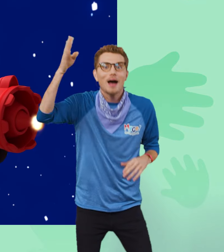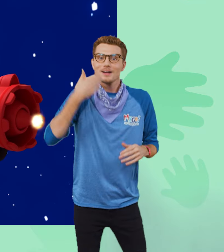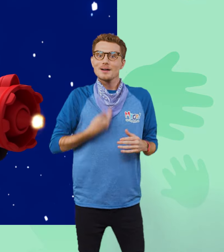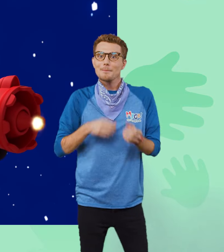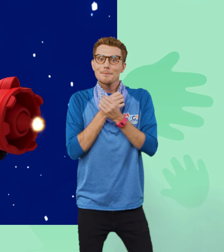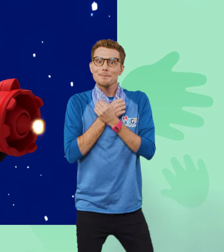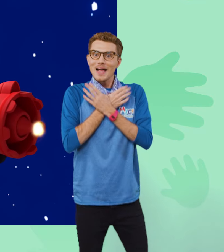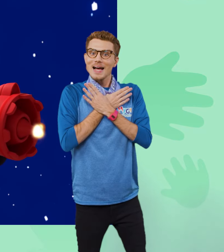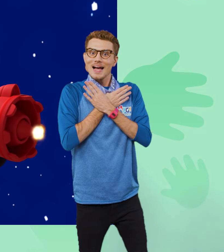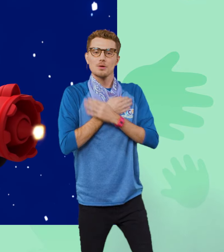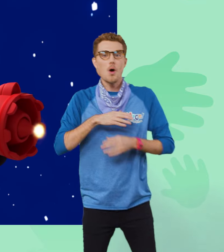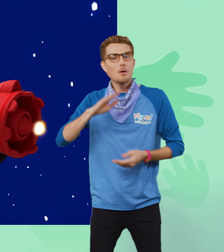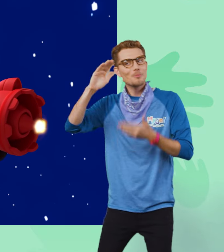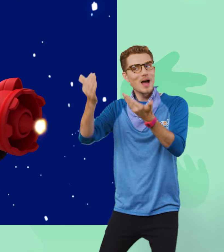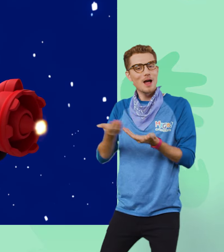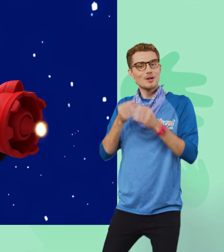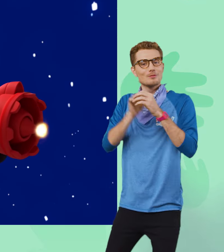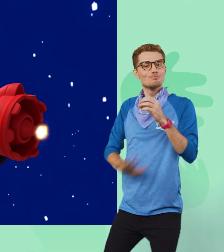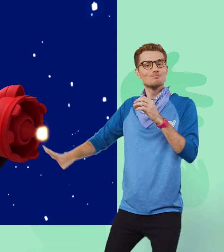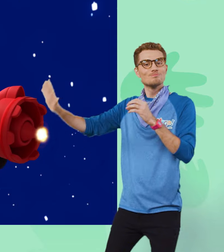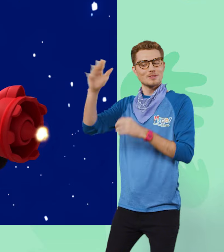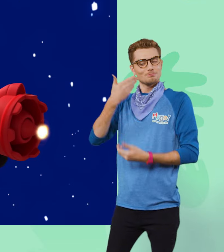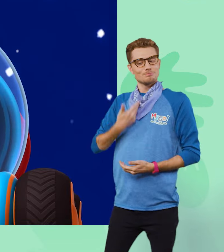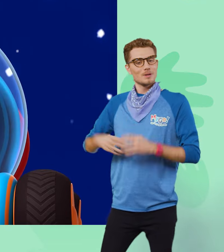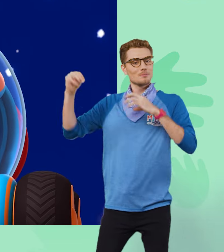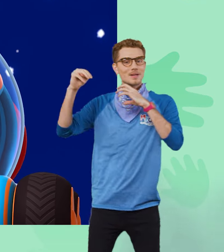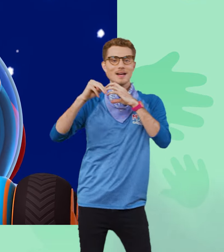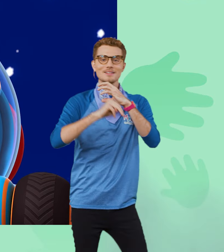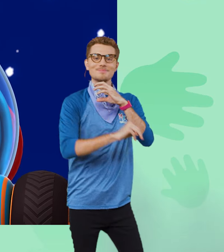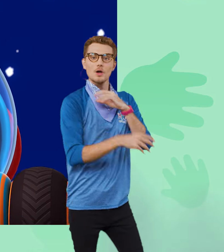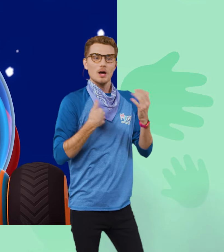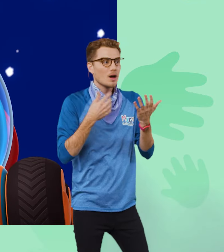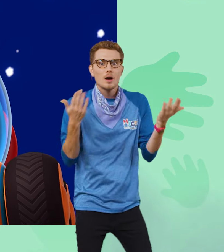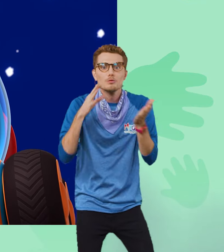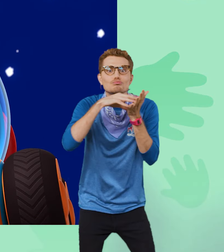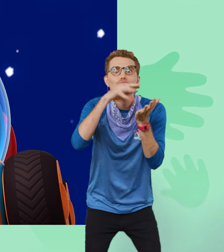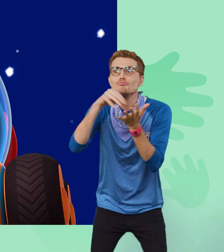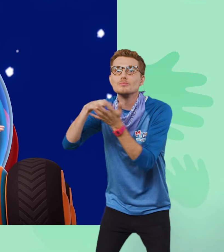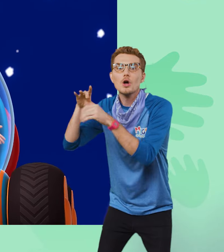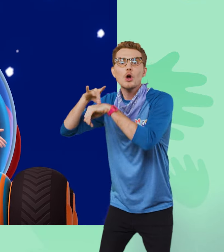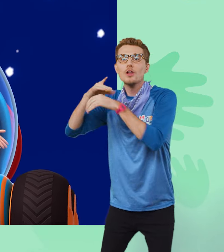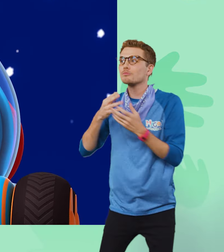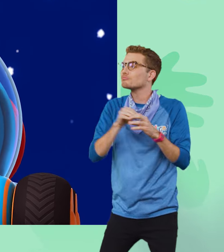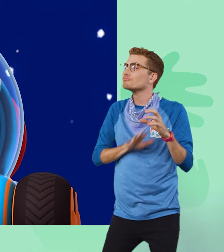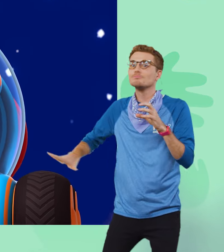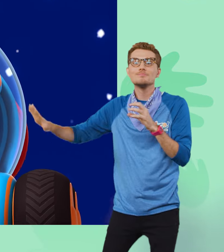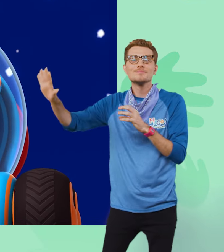to outer space. I'm Mary the Meteor. I'm here to find out about all the planets in our solar system.